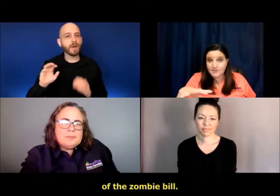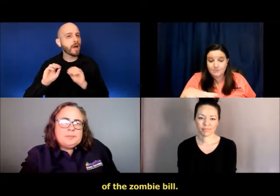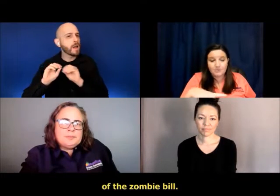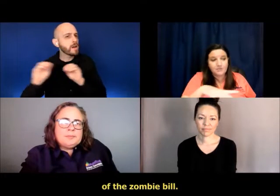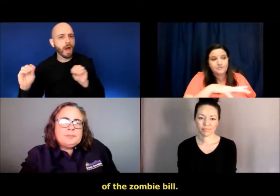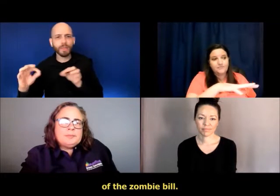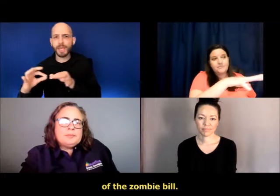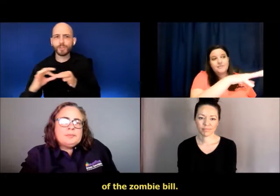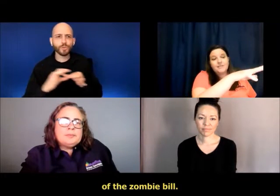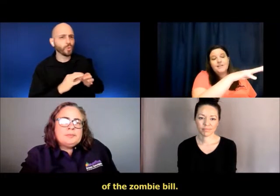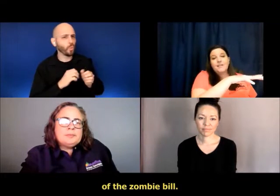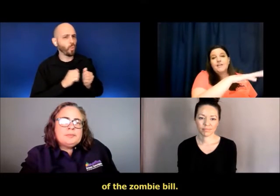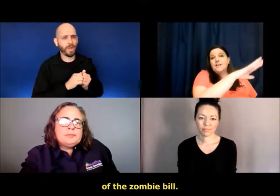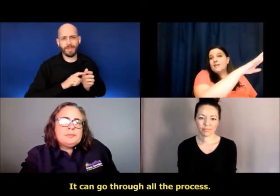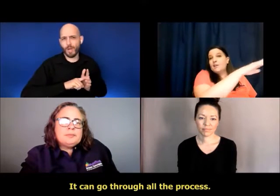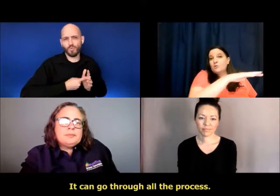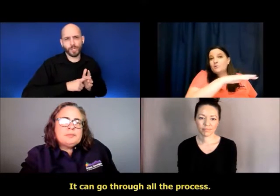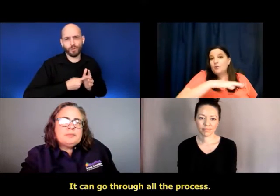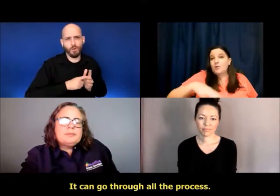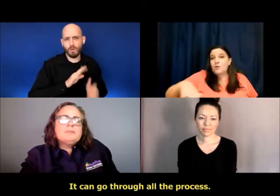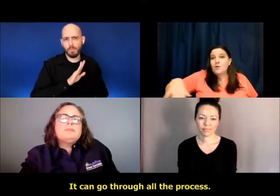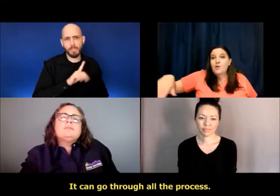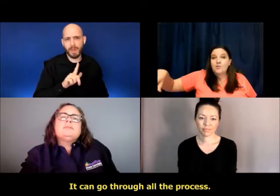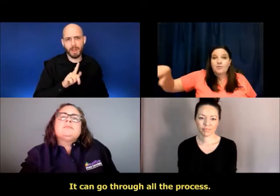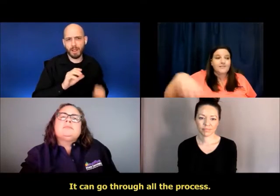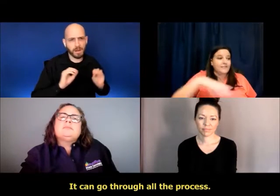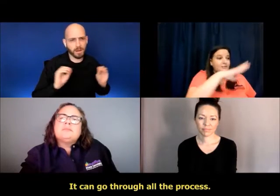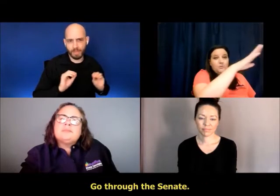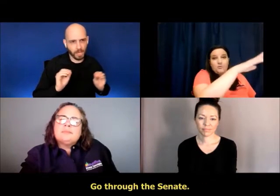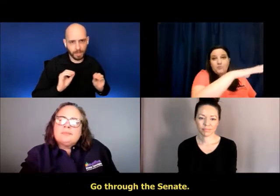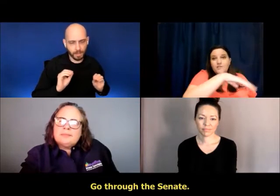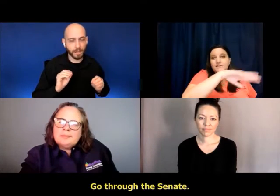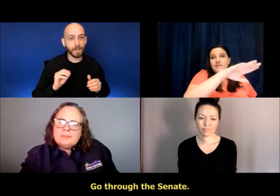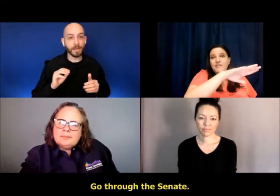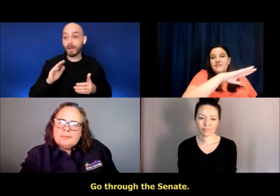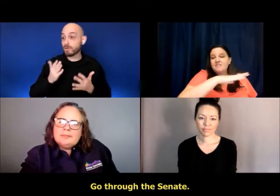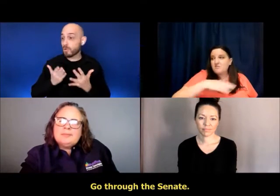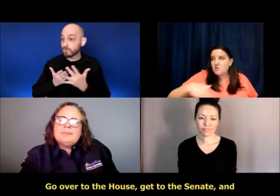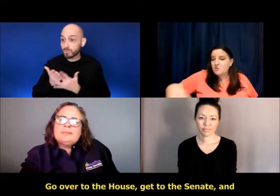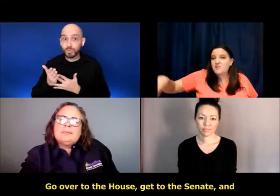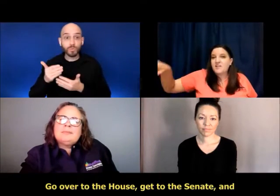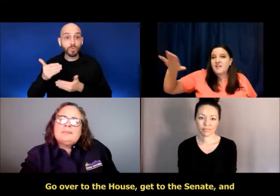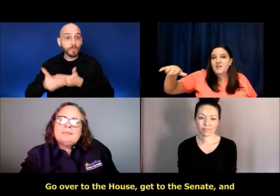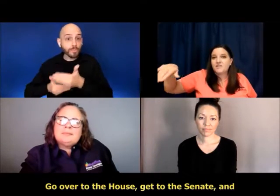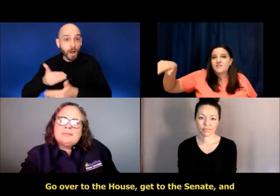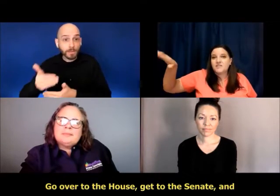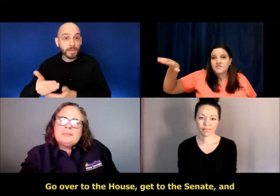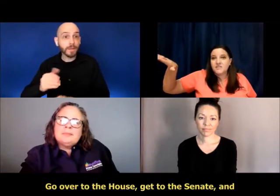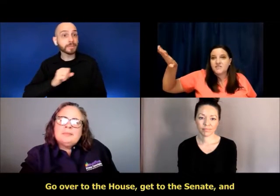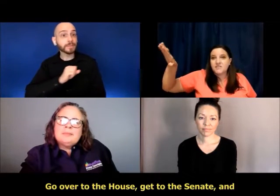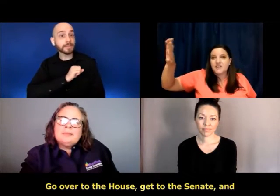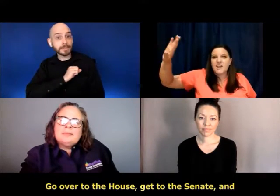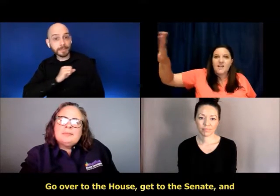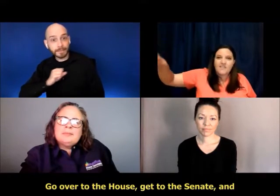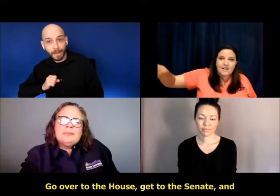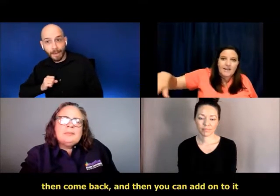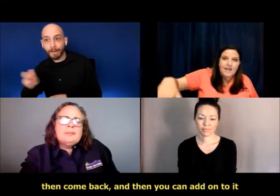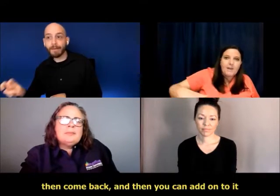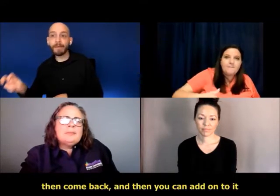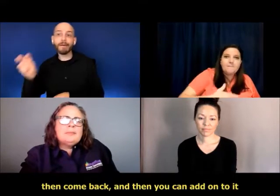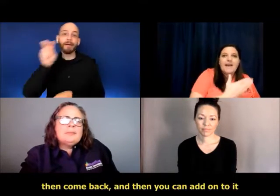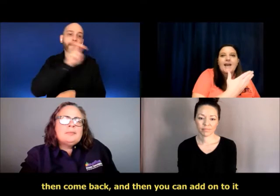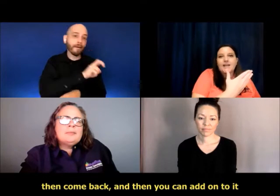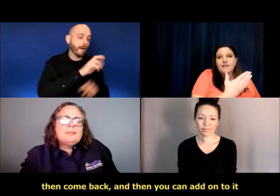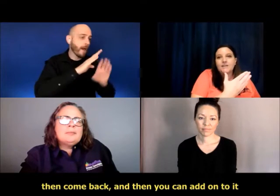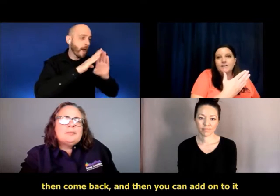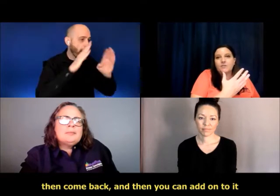of the zombie bill. It can go through all the process, go through the Senate, go over to the House, get to the Senate, and then